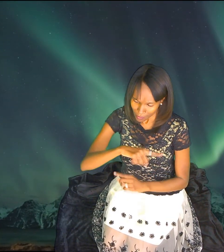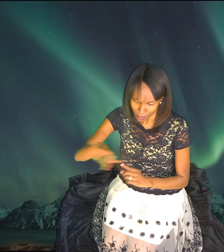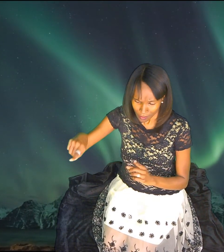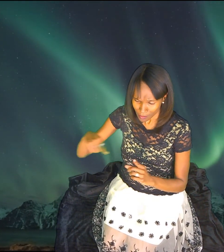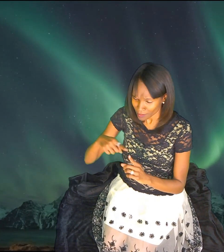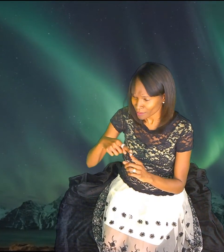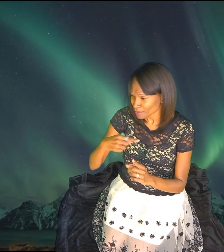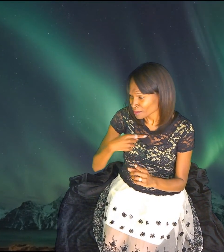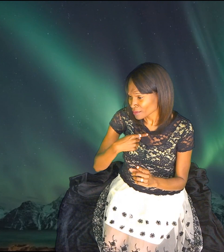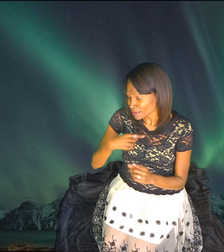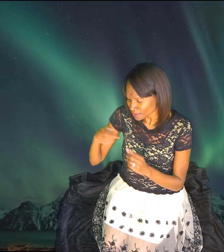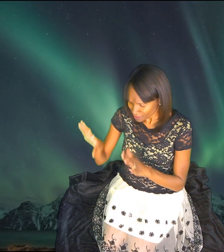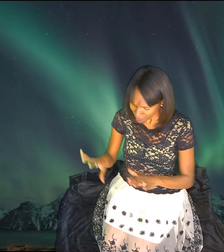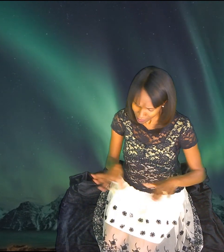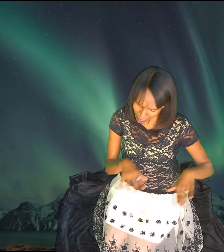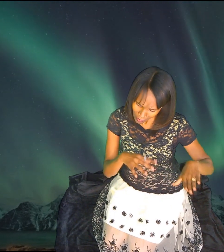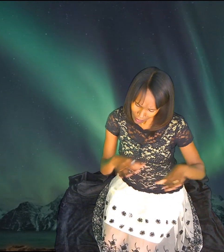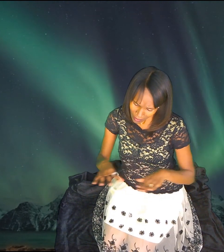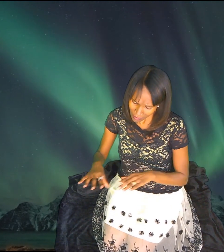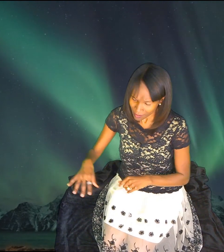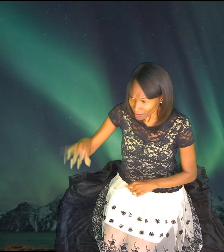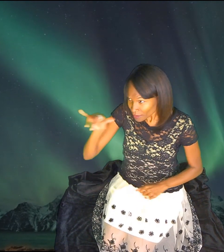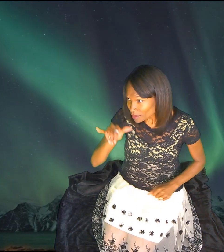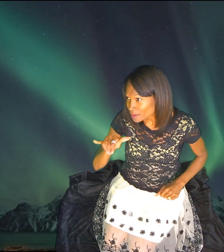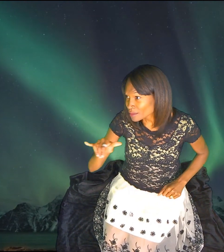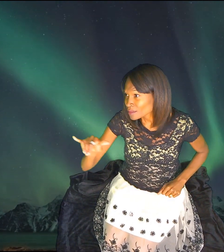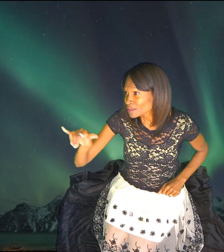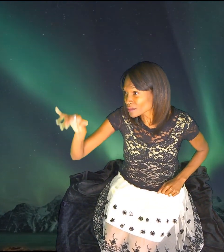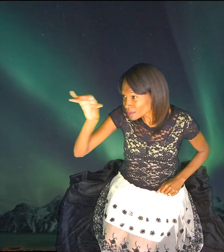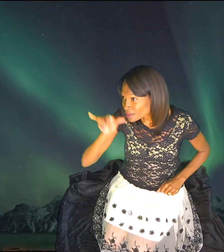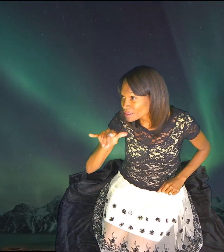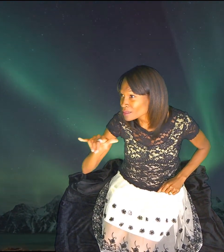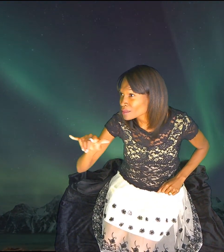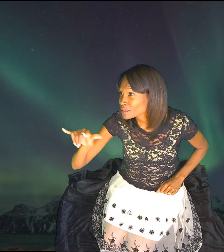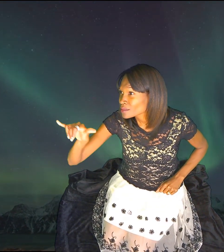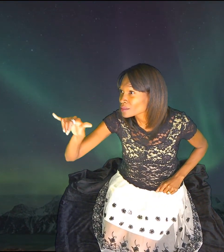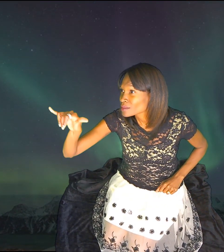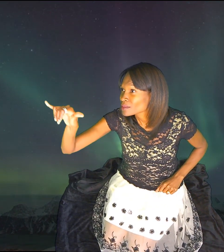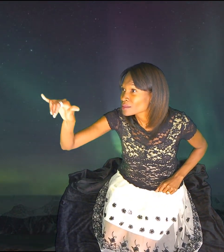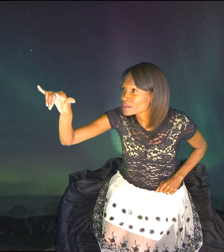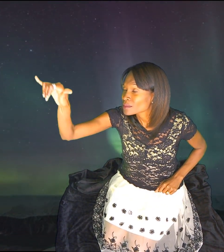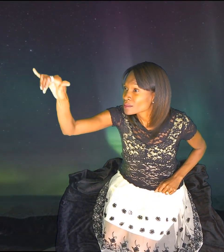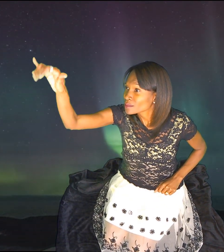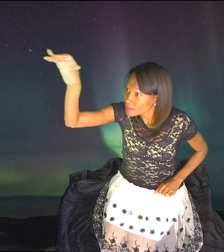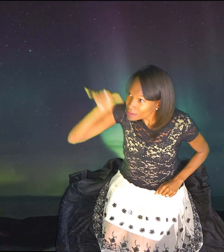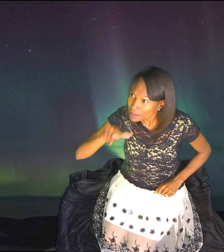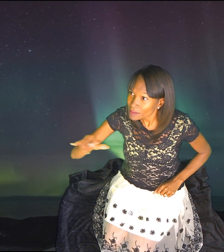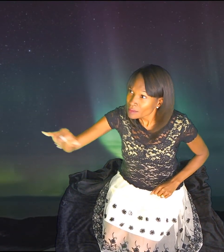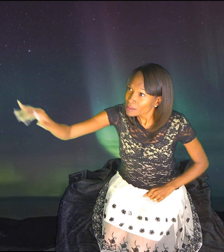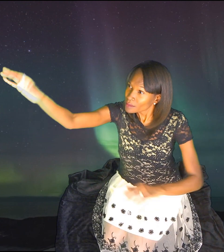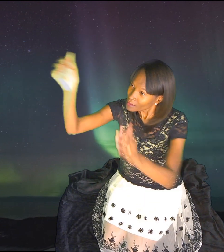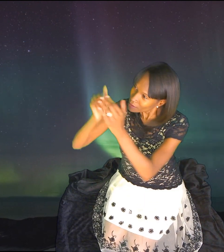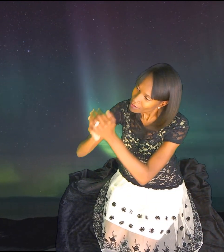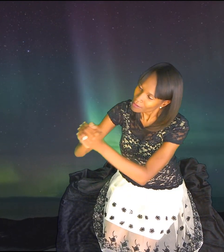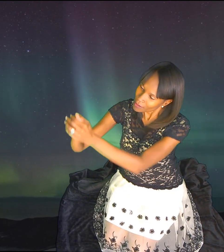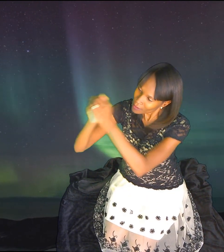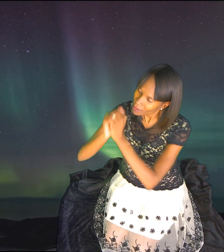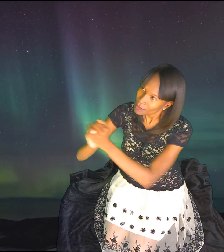do Is forever Forever worship you